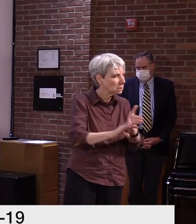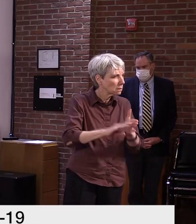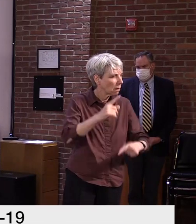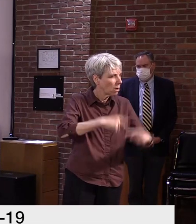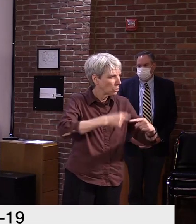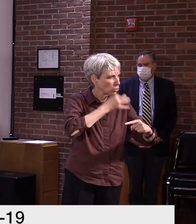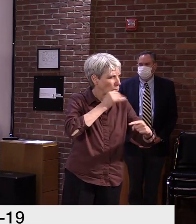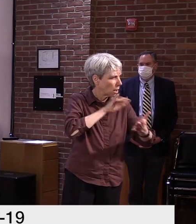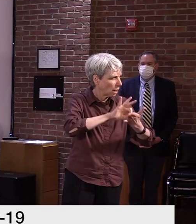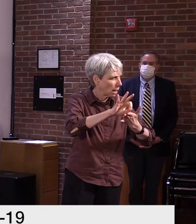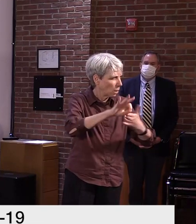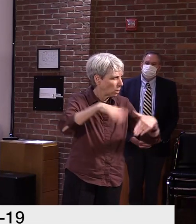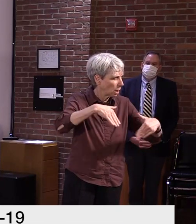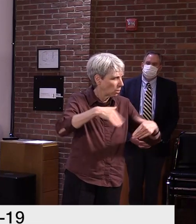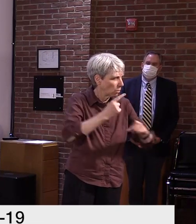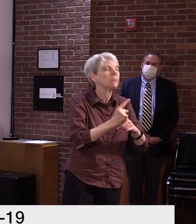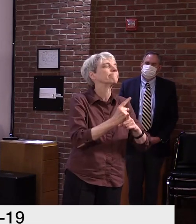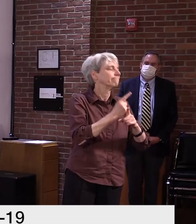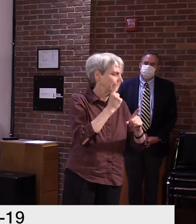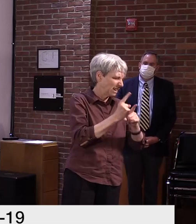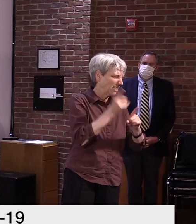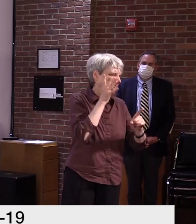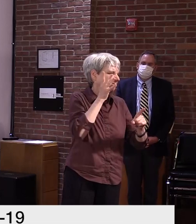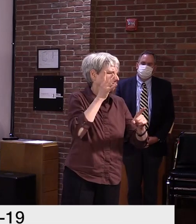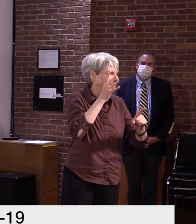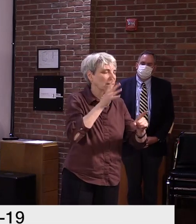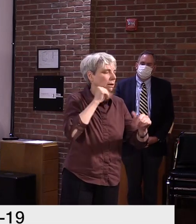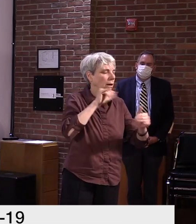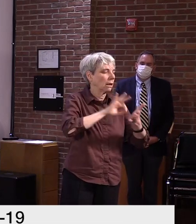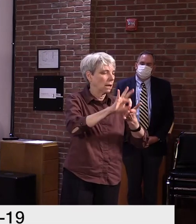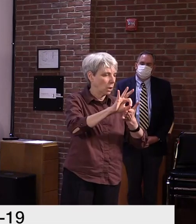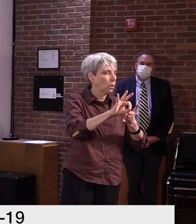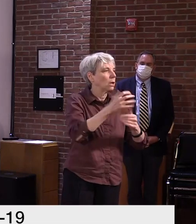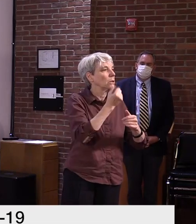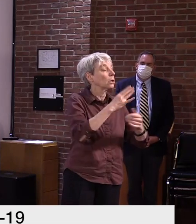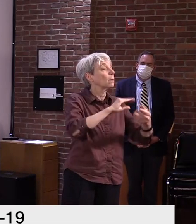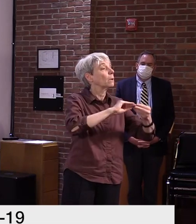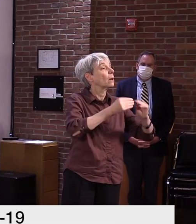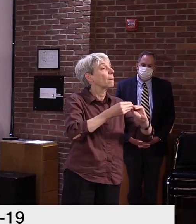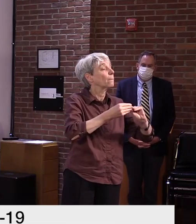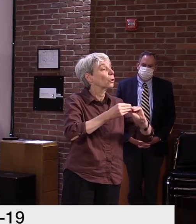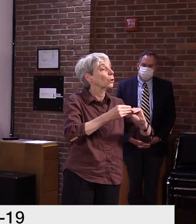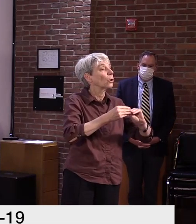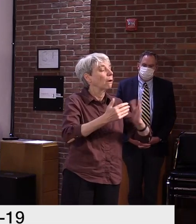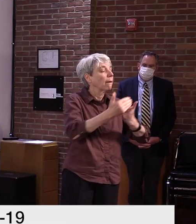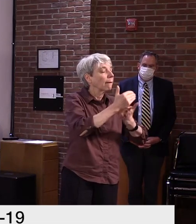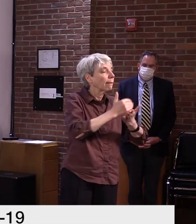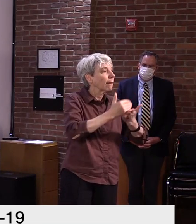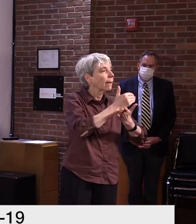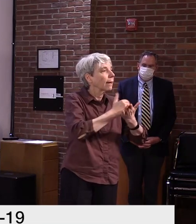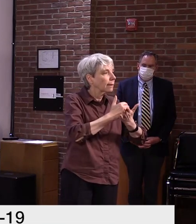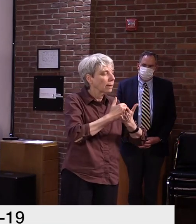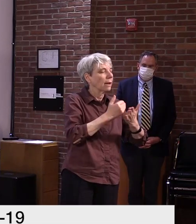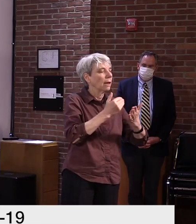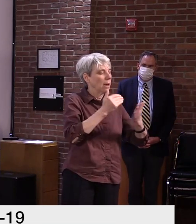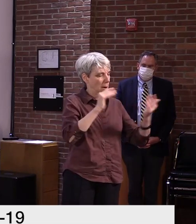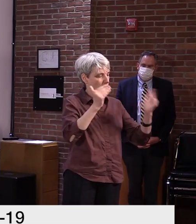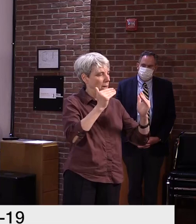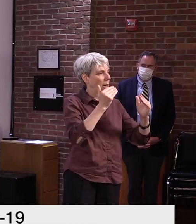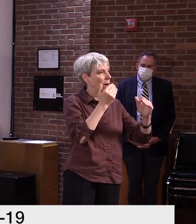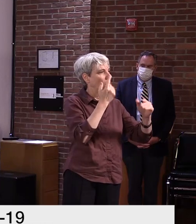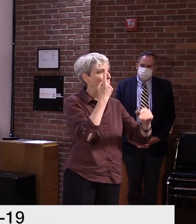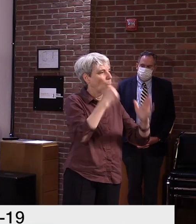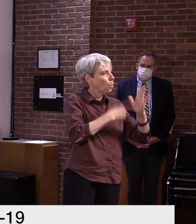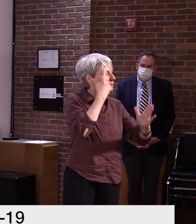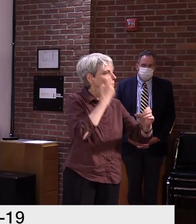Correct. It would not include that and the job numbers are compared on a year-to-year basis. So when we